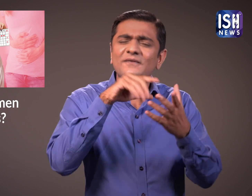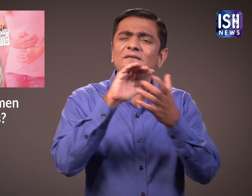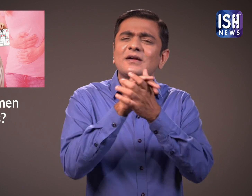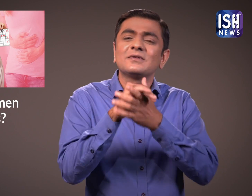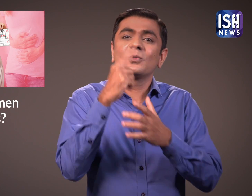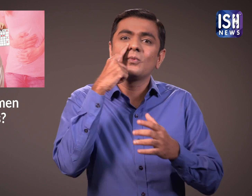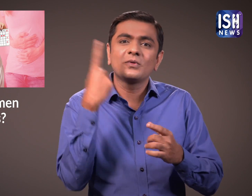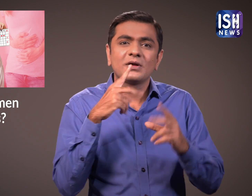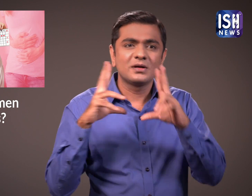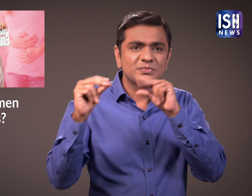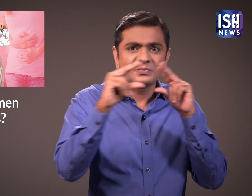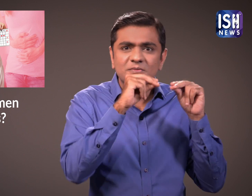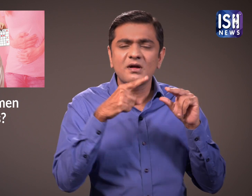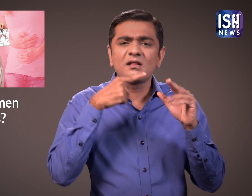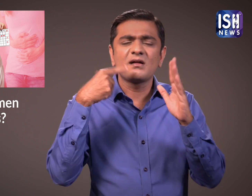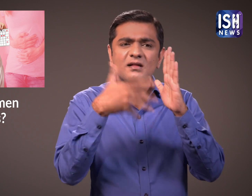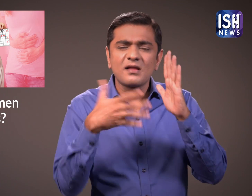are too shy to openly talk about it.